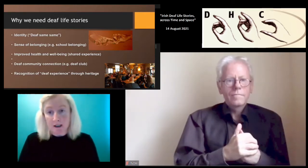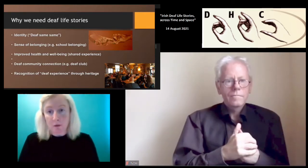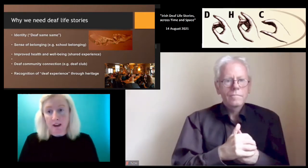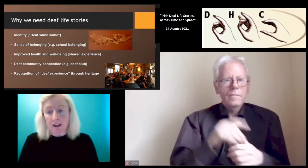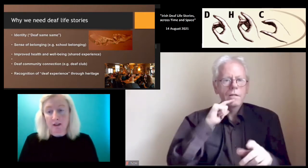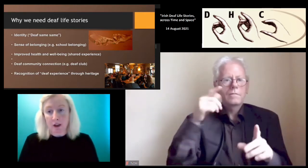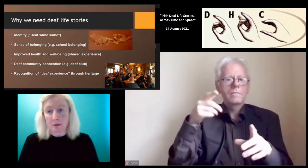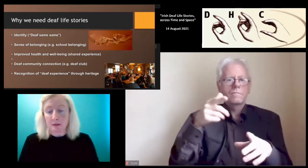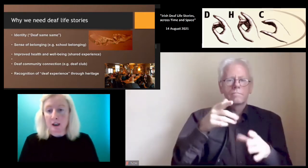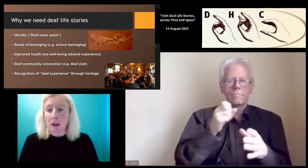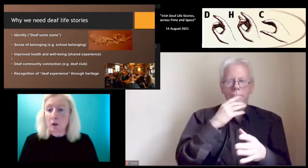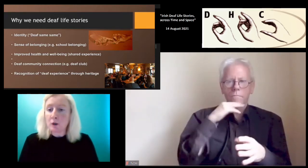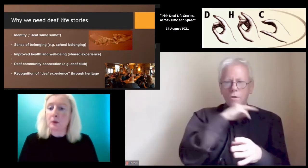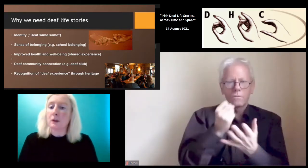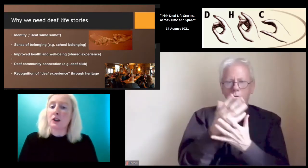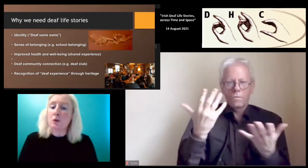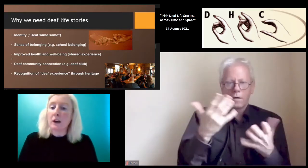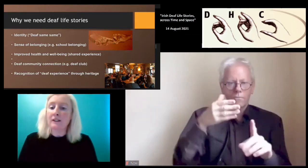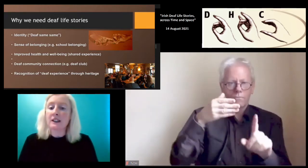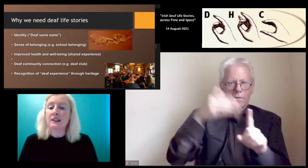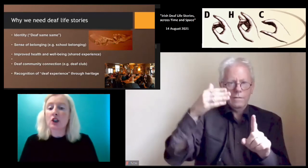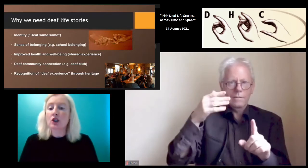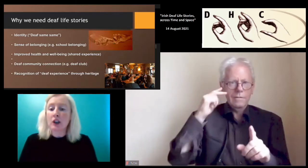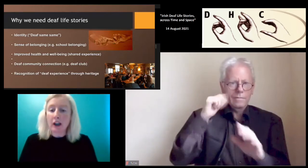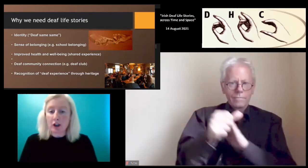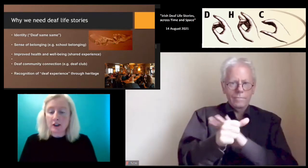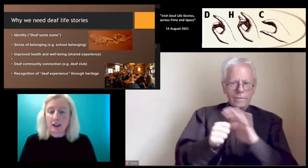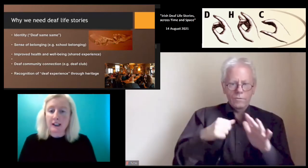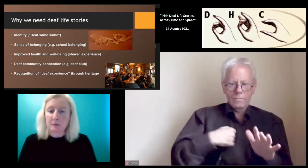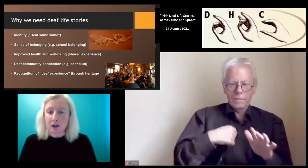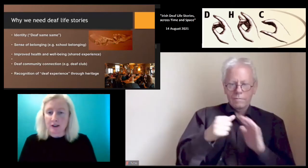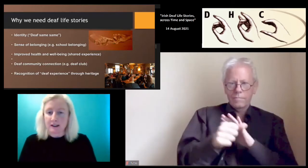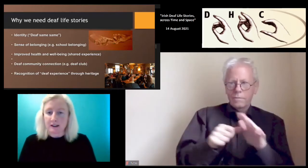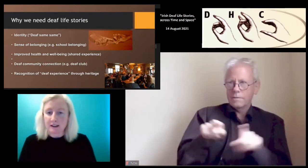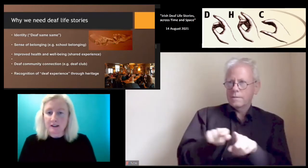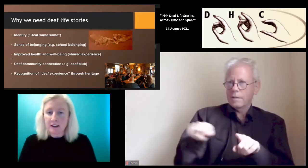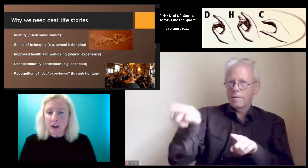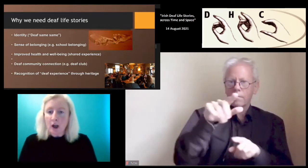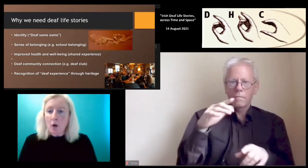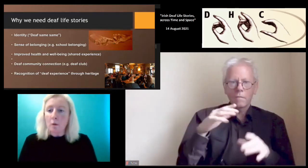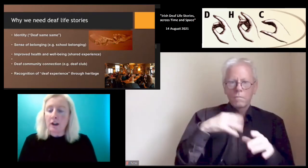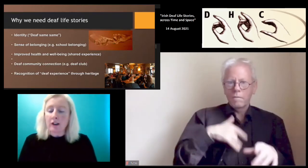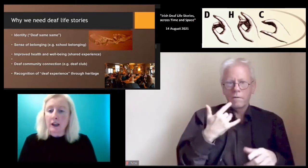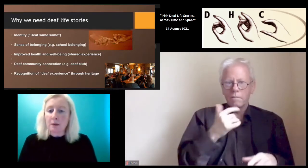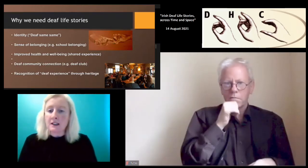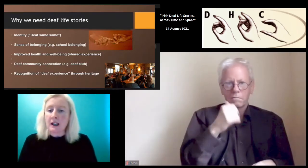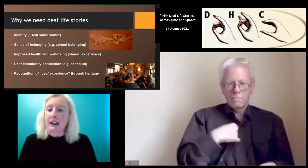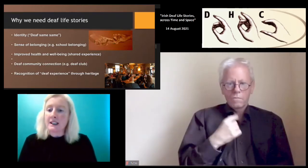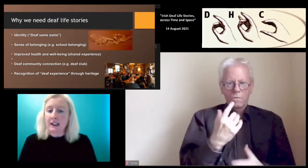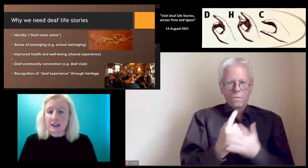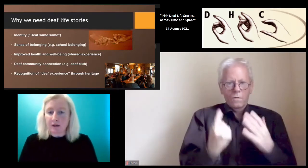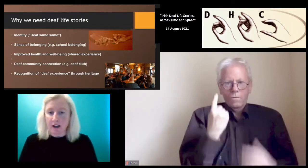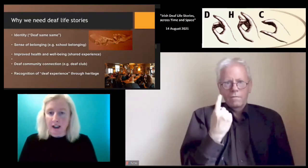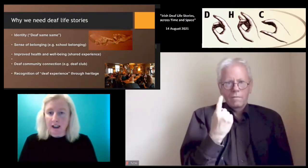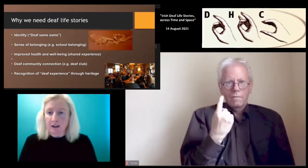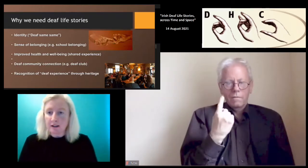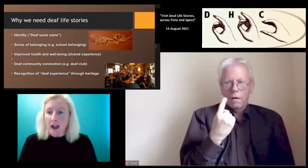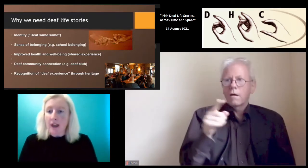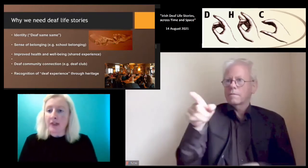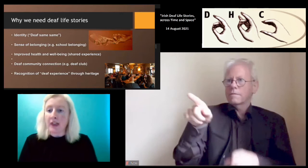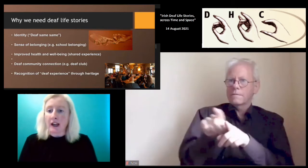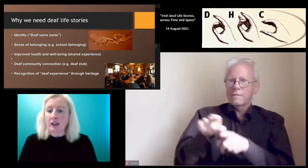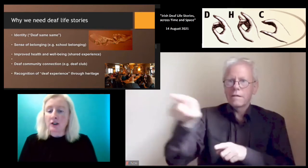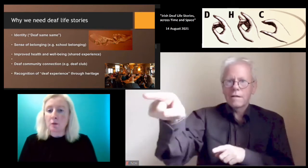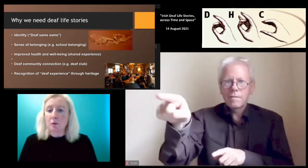nowadays with the Deaf clubs being closed, but we do have these shared experiences. We are able to identify